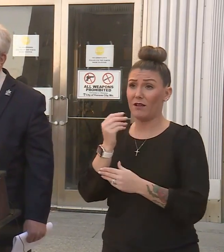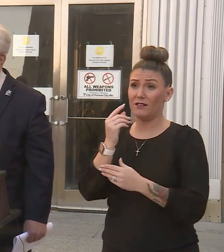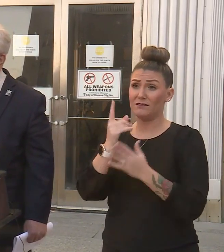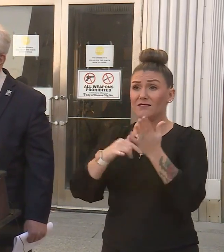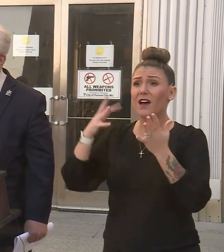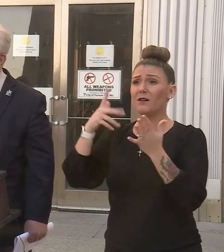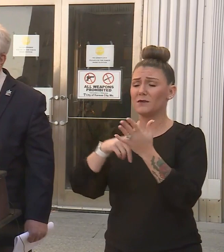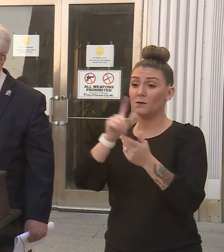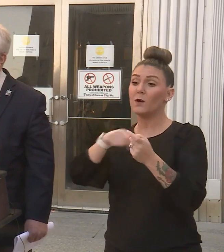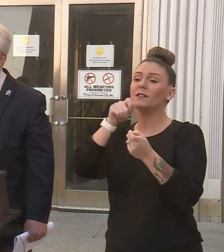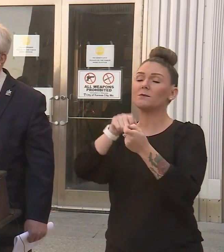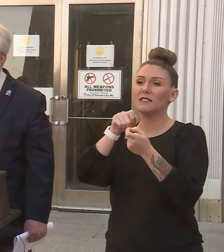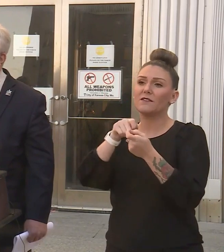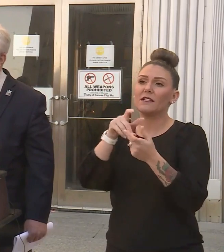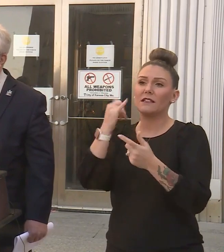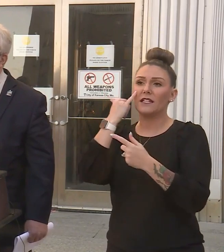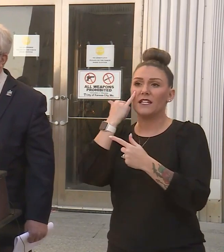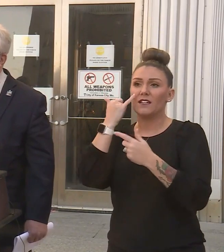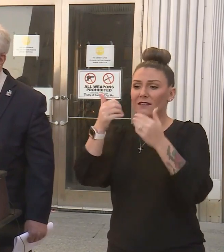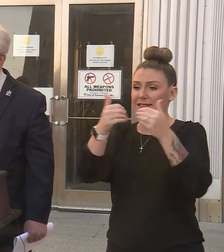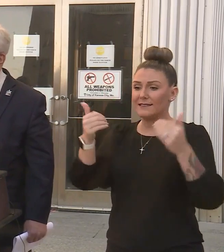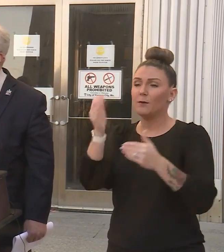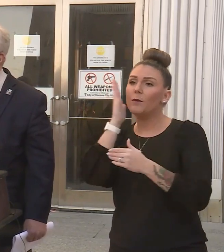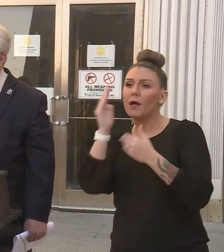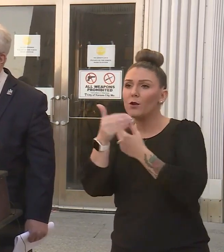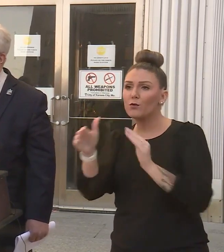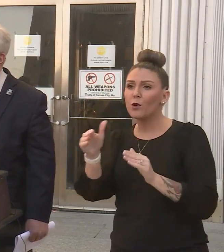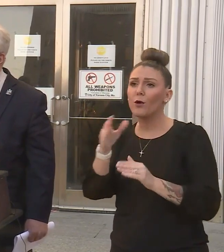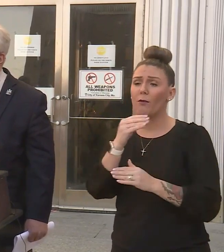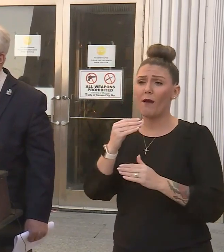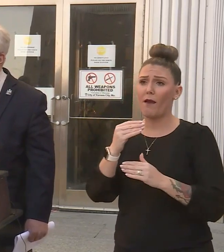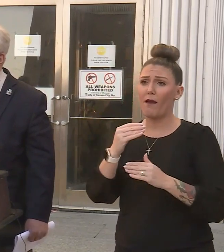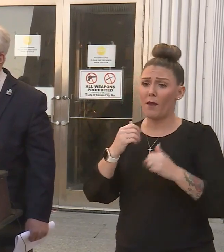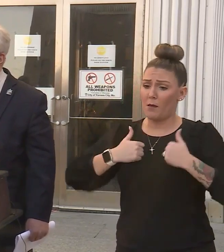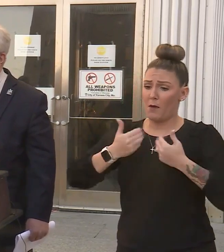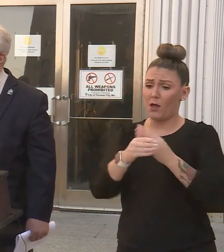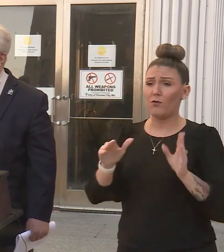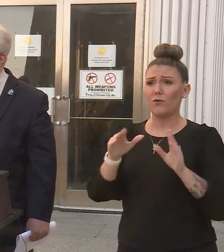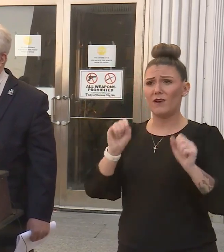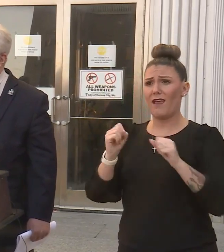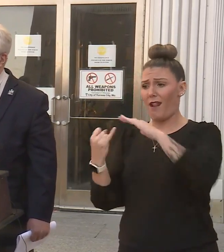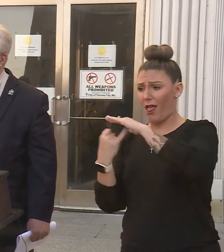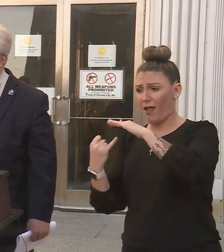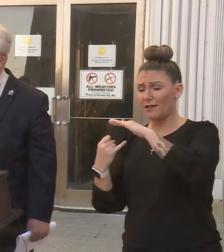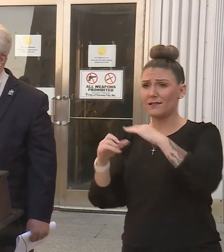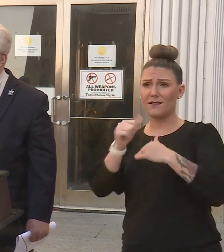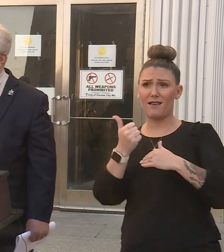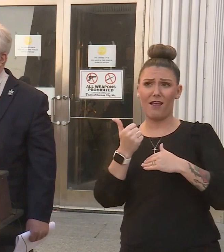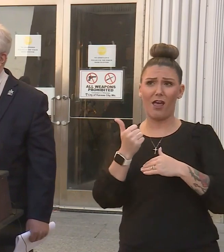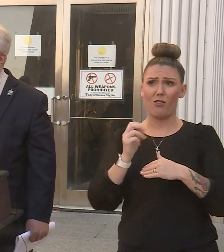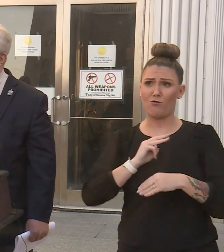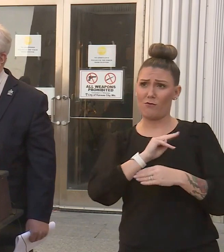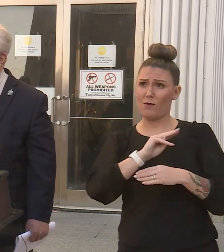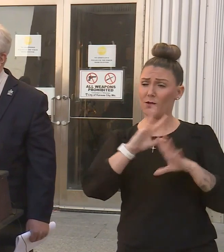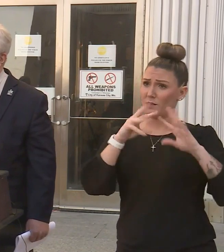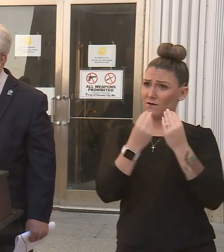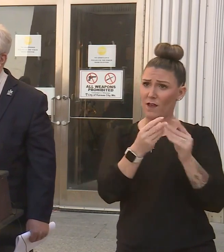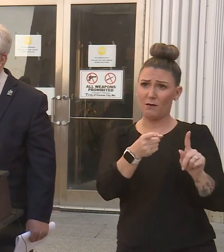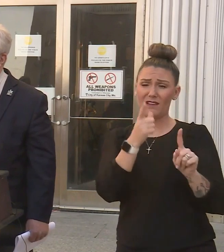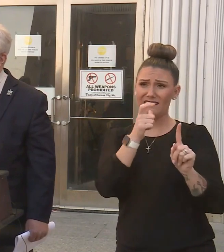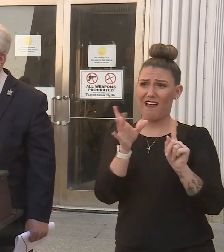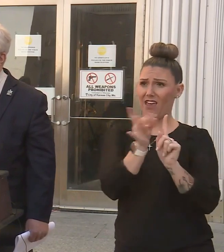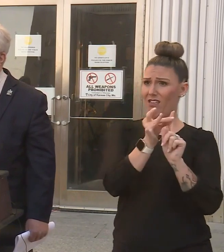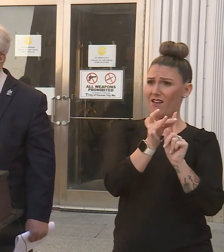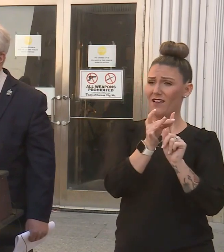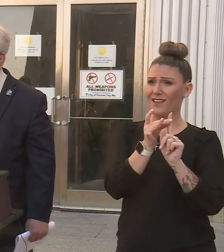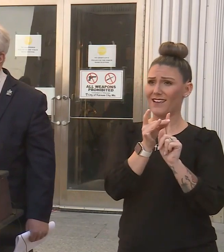particularly if they have separate bedroom and bathroom, they can keep isolated and the other members of the family don't get it even though it's